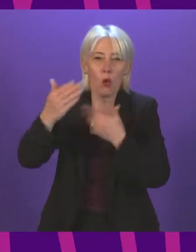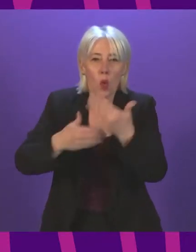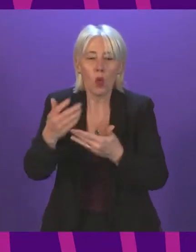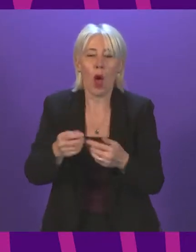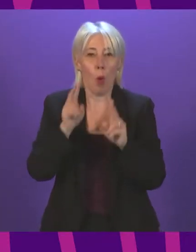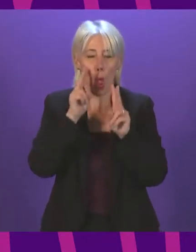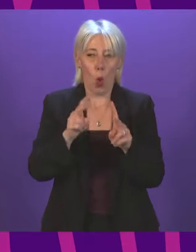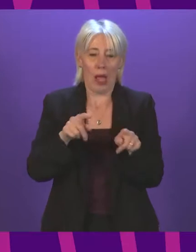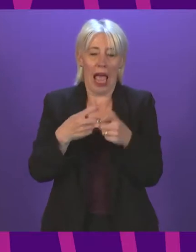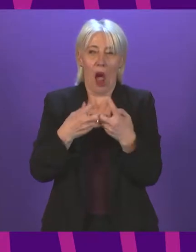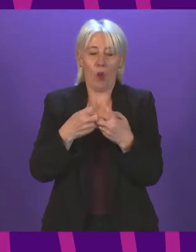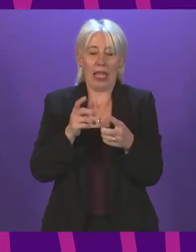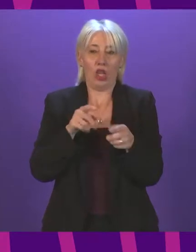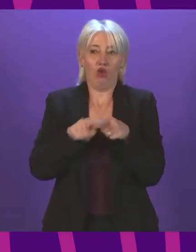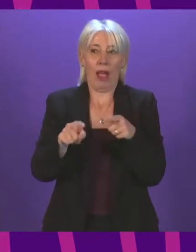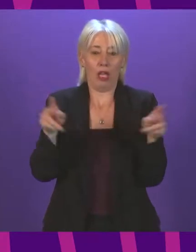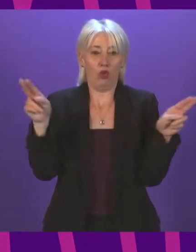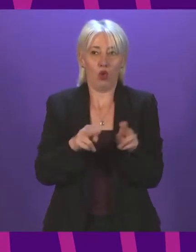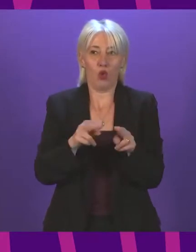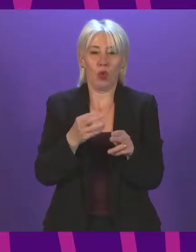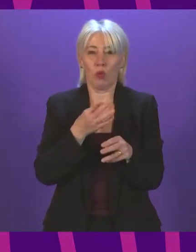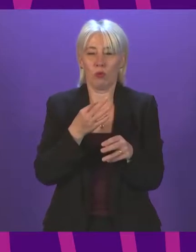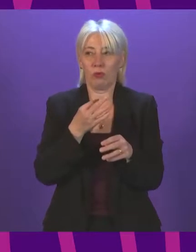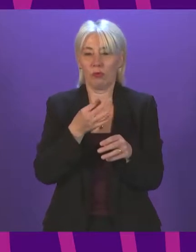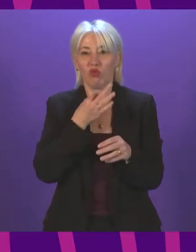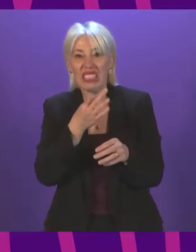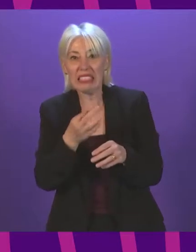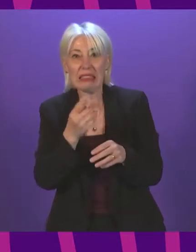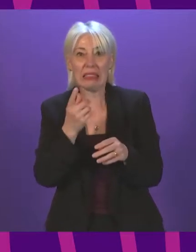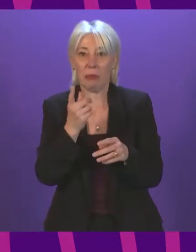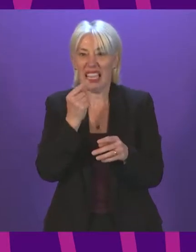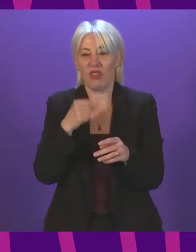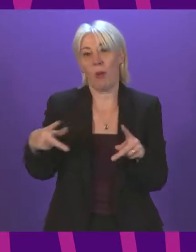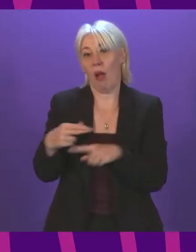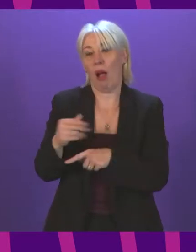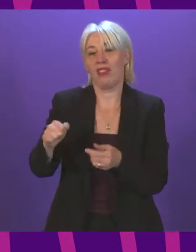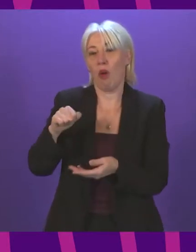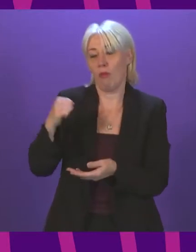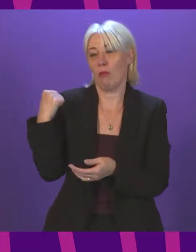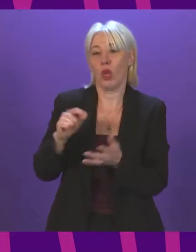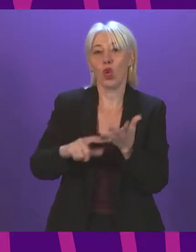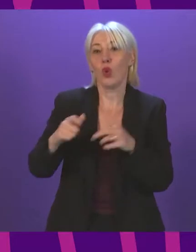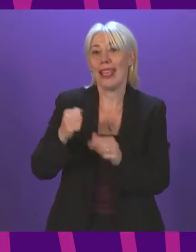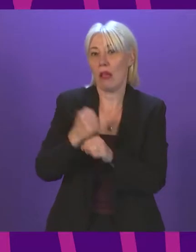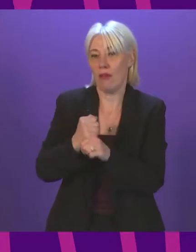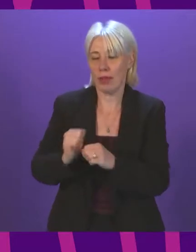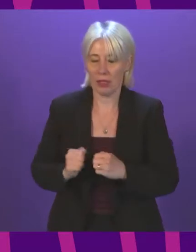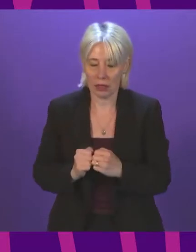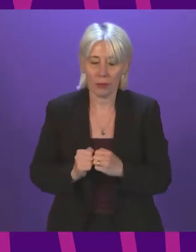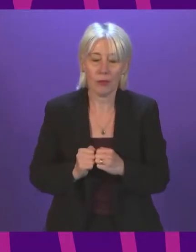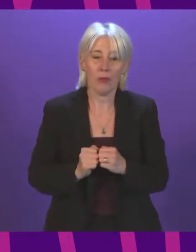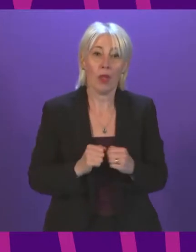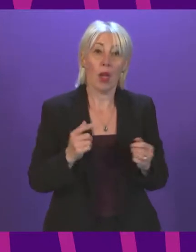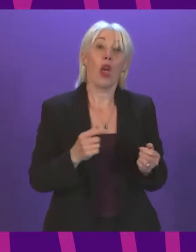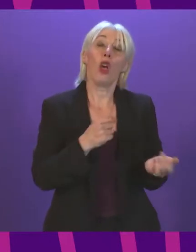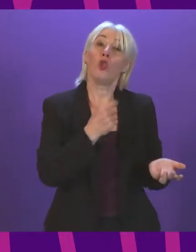worst of the cuts that we see from the UK Government in Westminster. I call Rachel Hamilton. Thank you. With a shortage of CO2 required